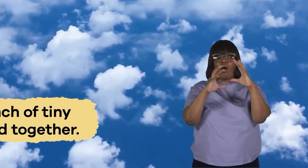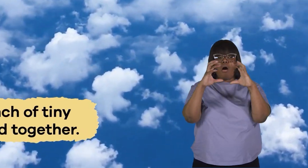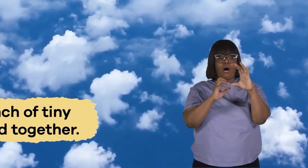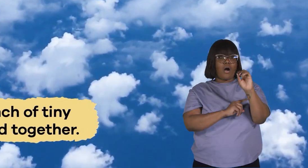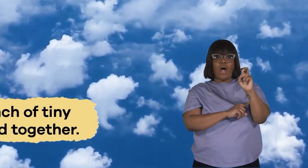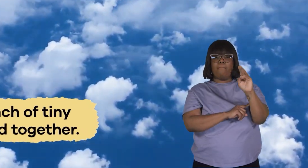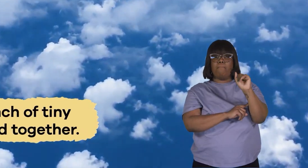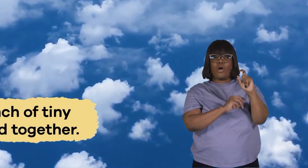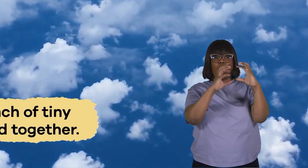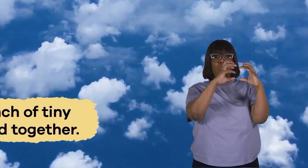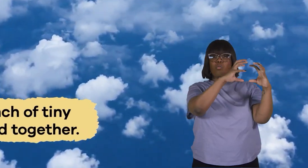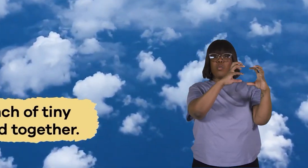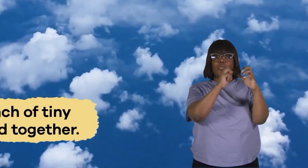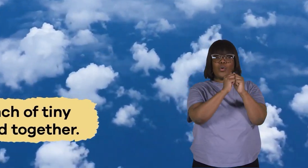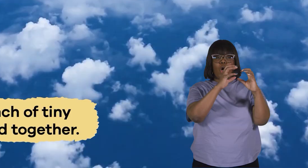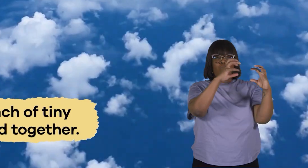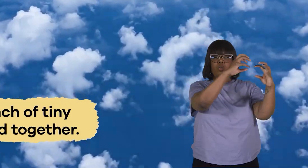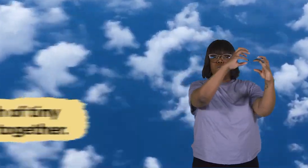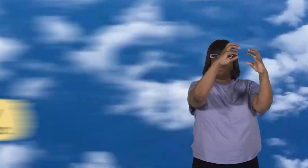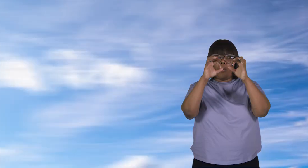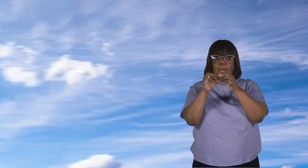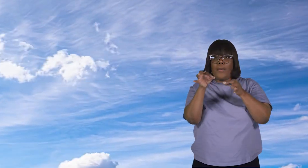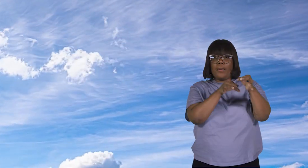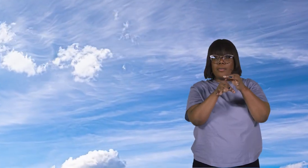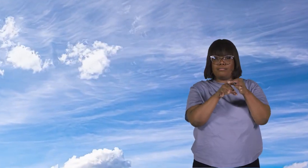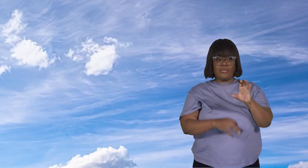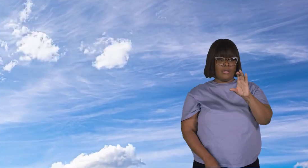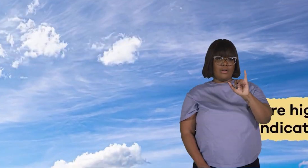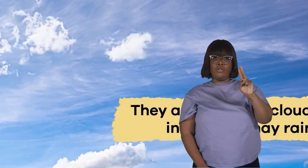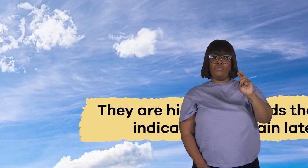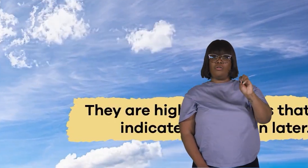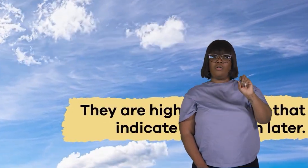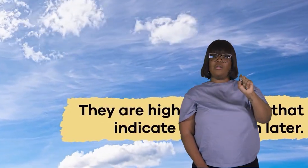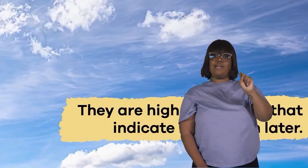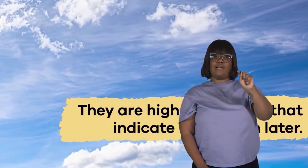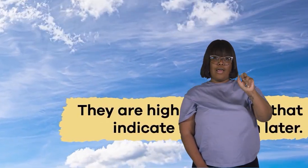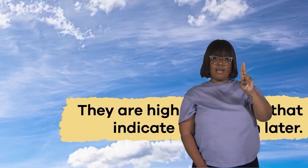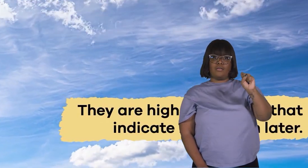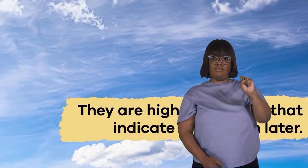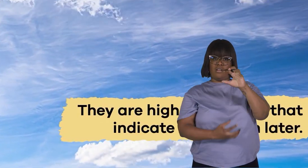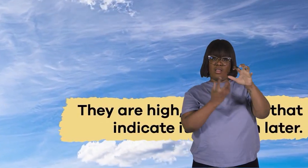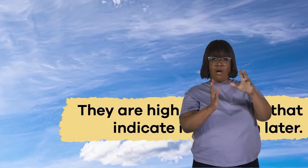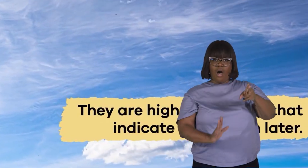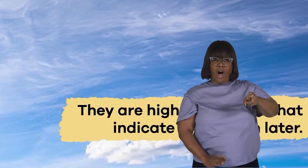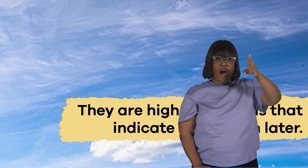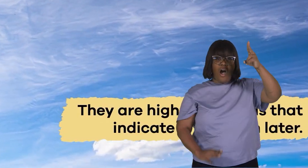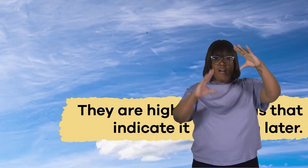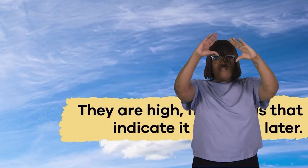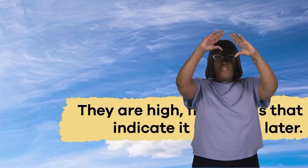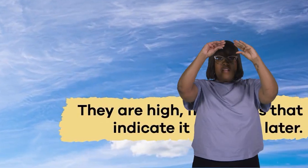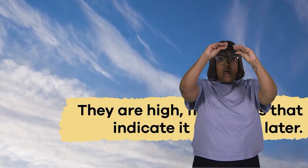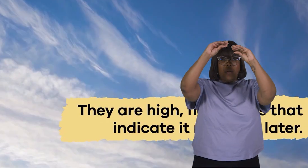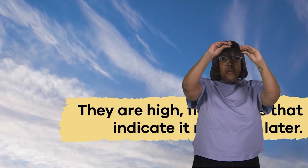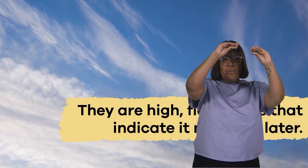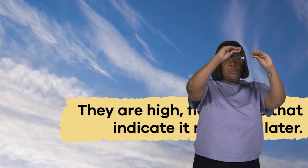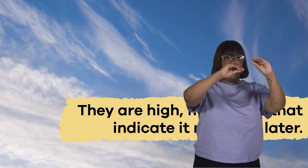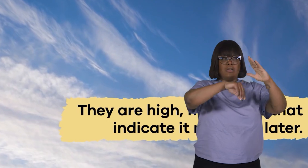balls bunched together. Cirrus are high, flat clouds that indicate that